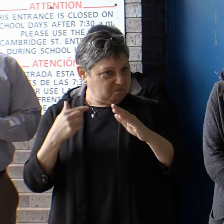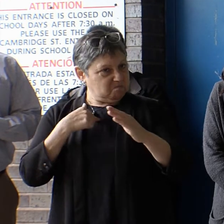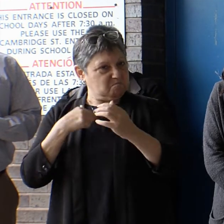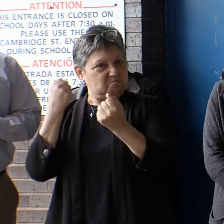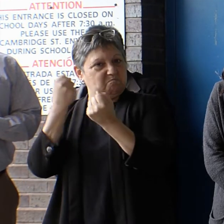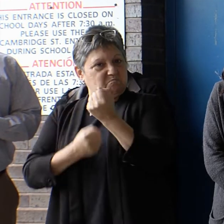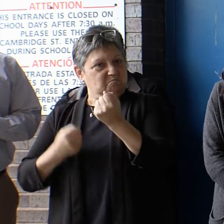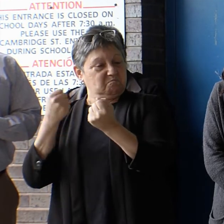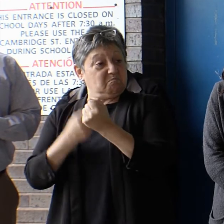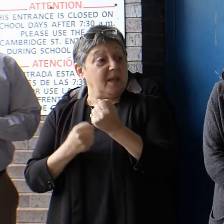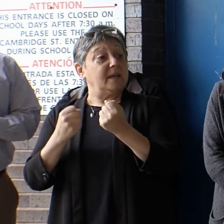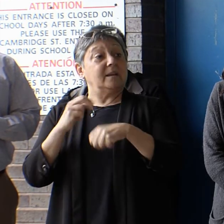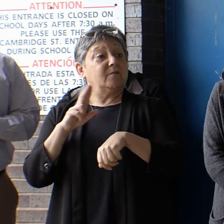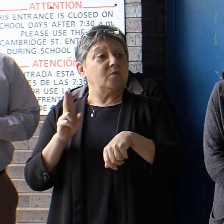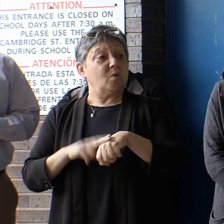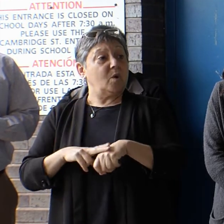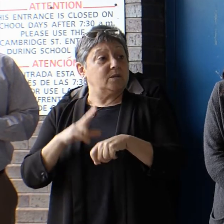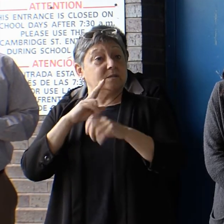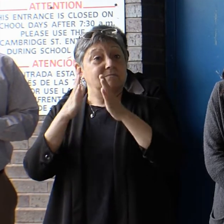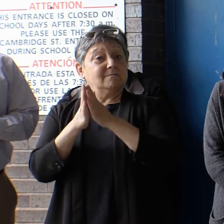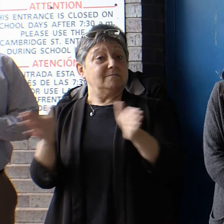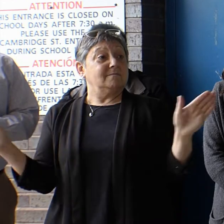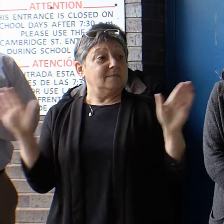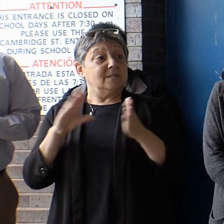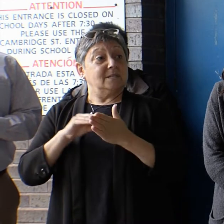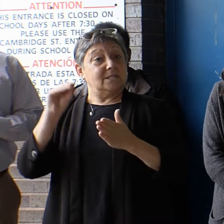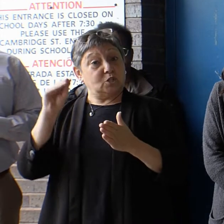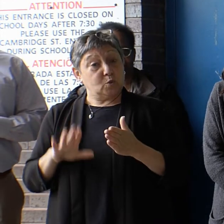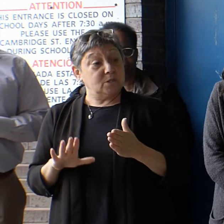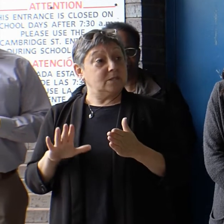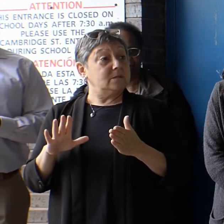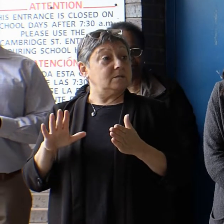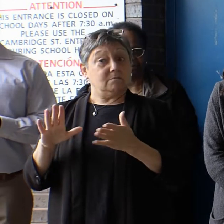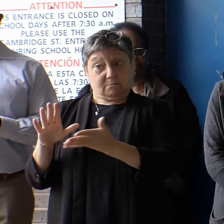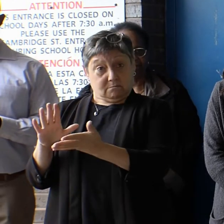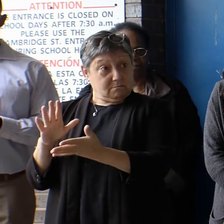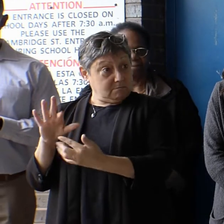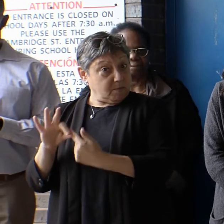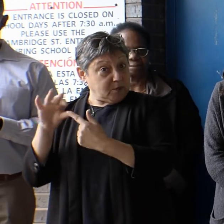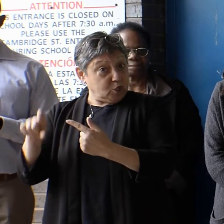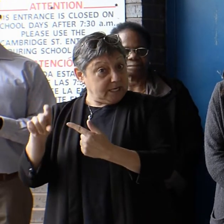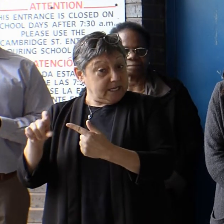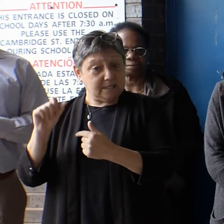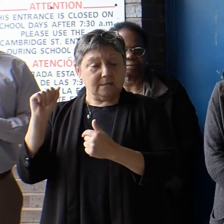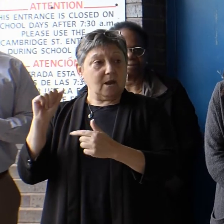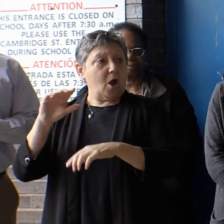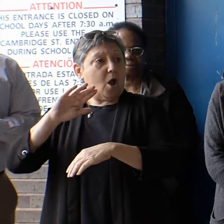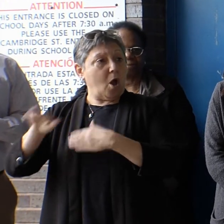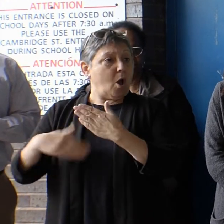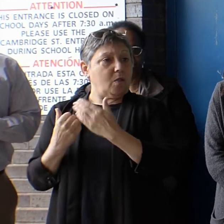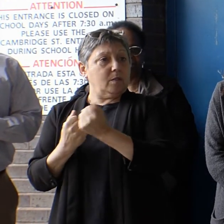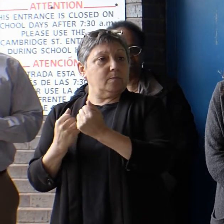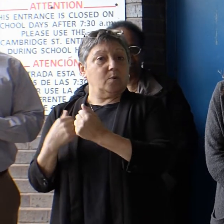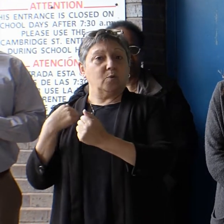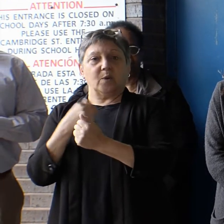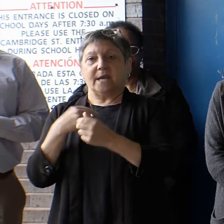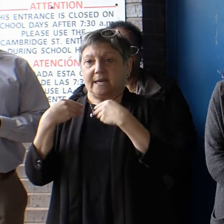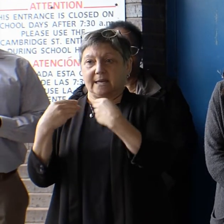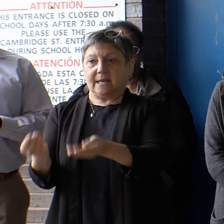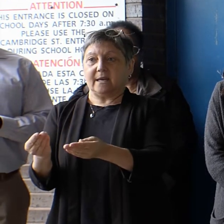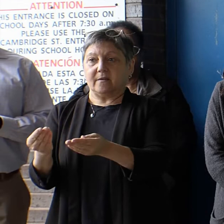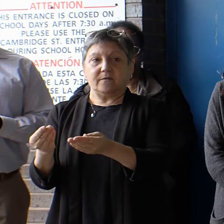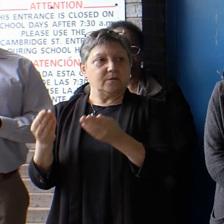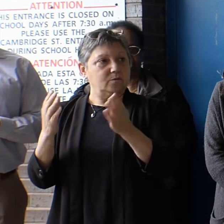community of students with special special needs who need all the support that we can give them to succeed